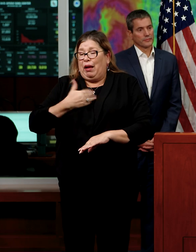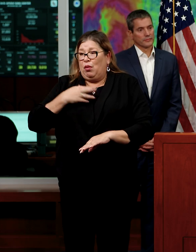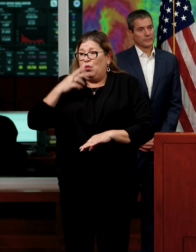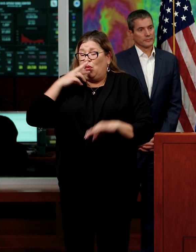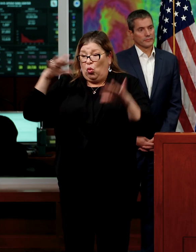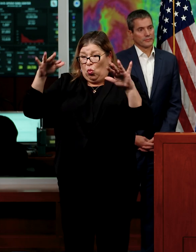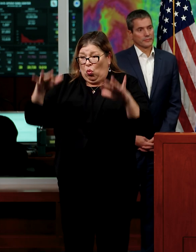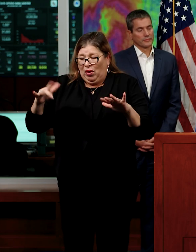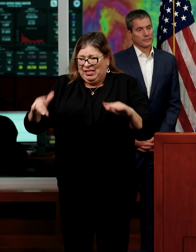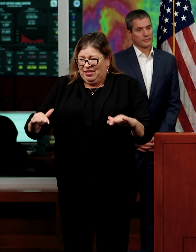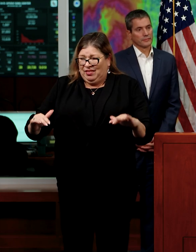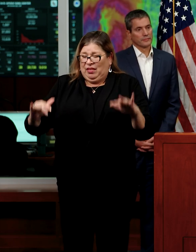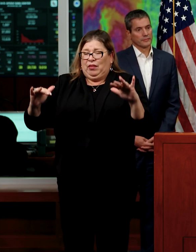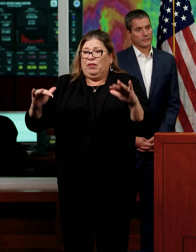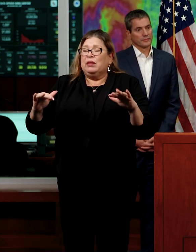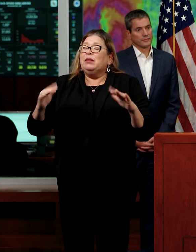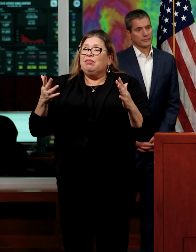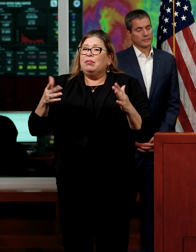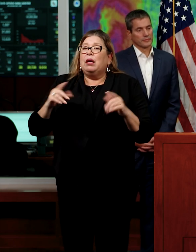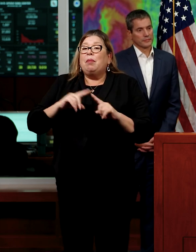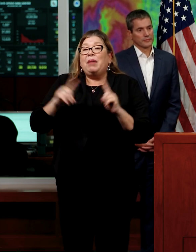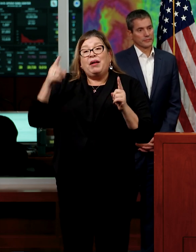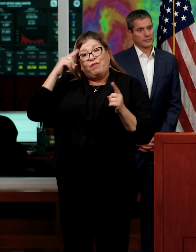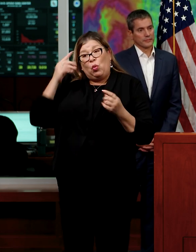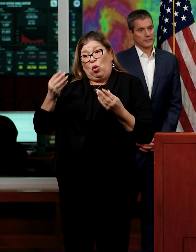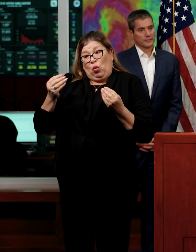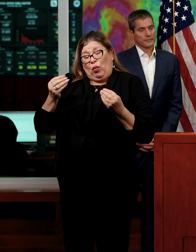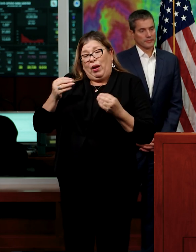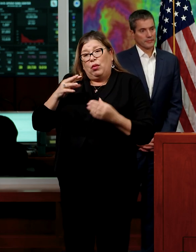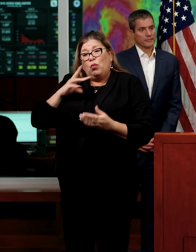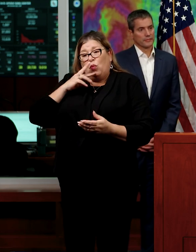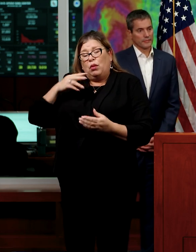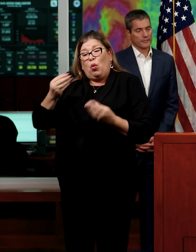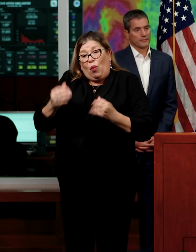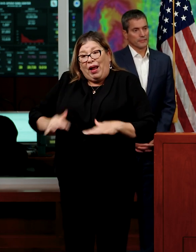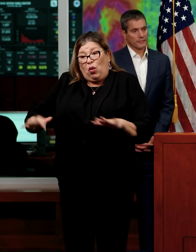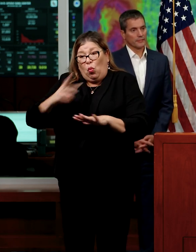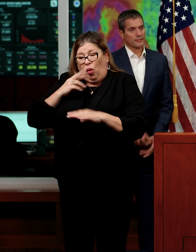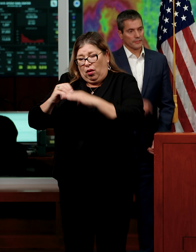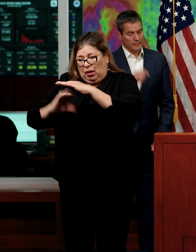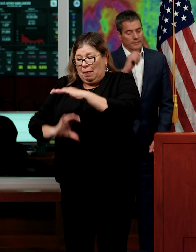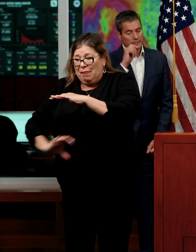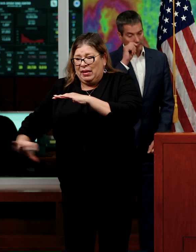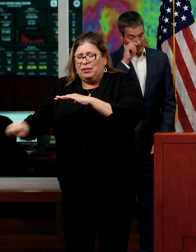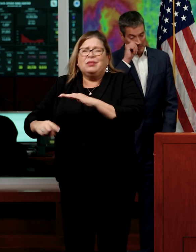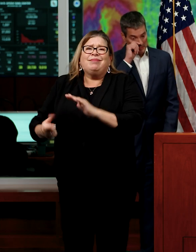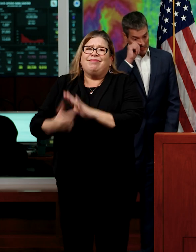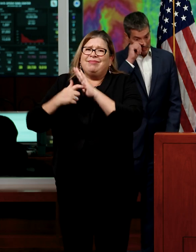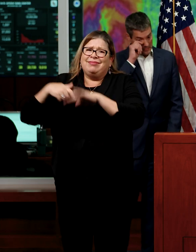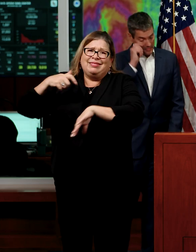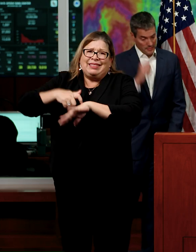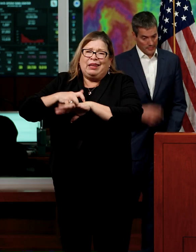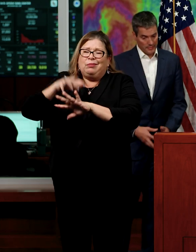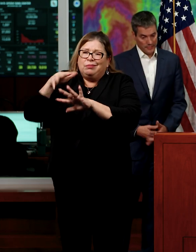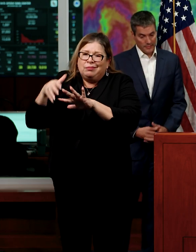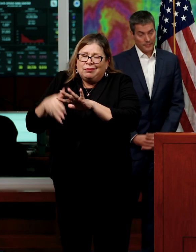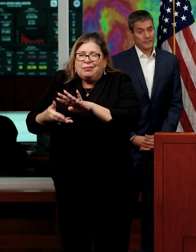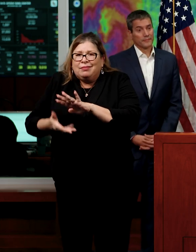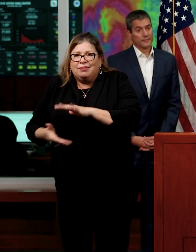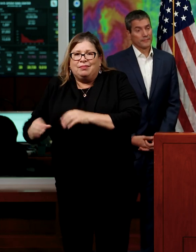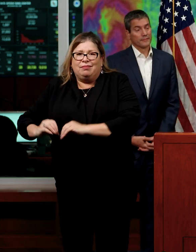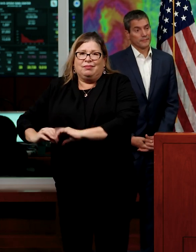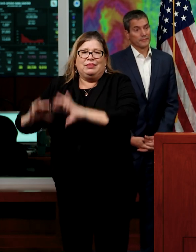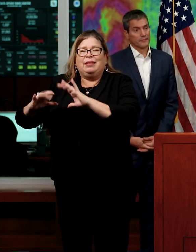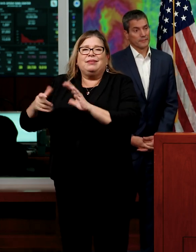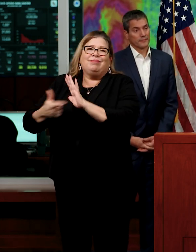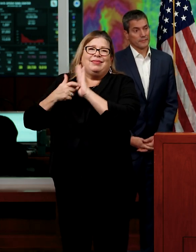storage. But for our groundwater basins, it takes them a long time to recover. All that percolation is a lot slower, and we need